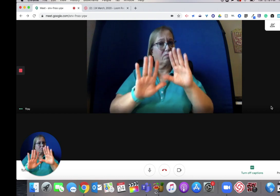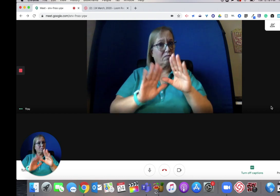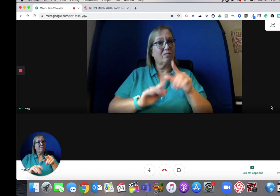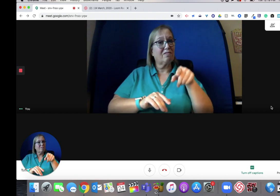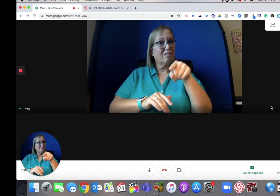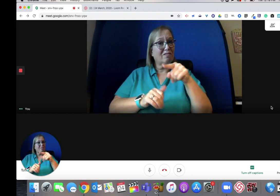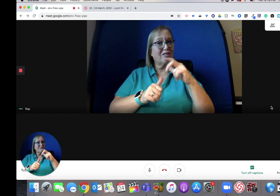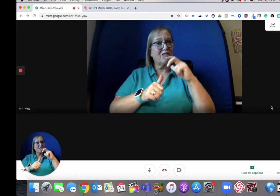up.